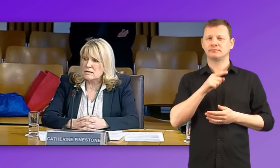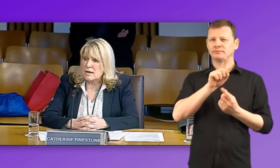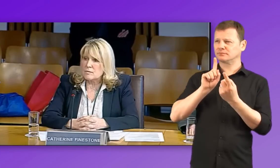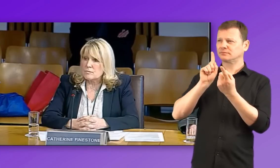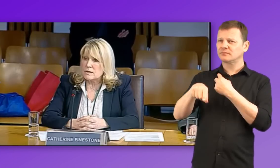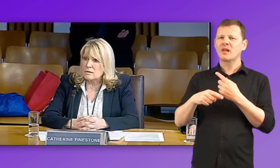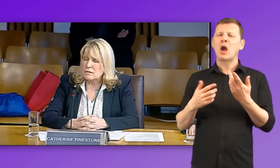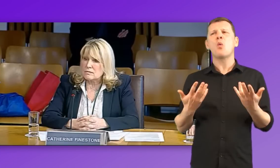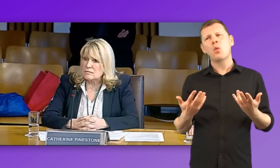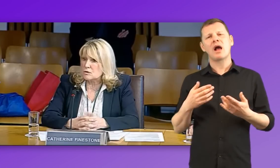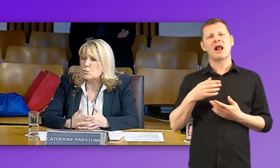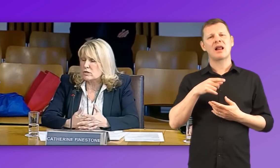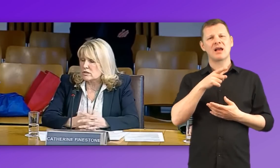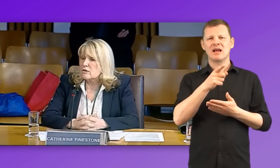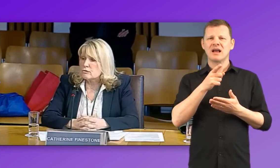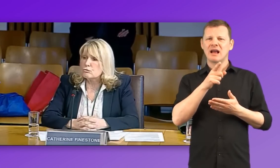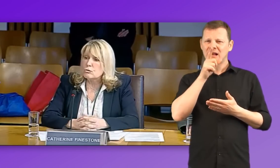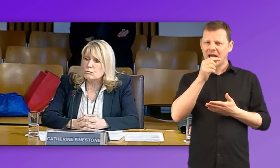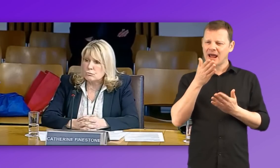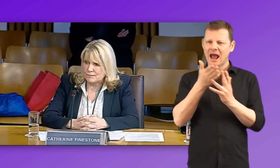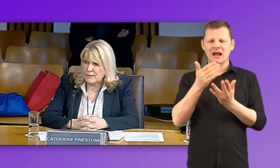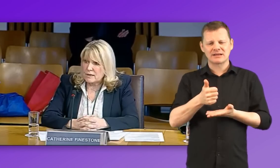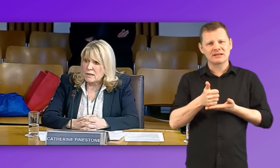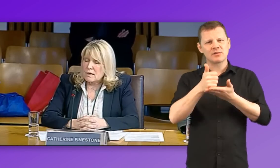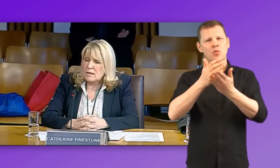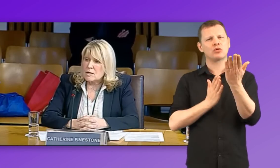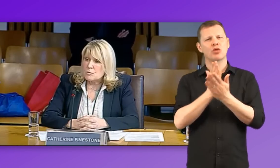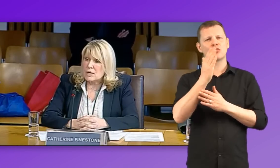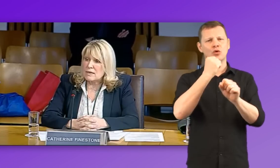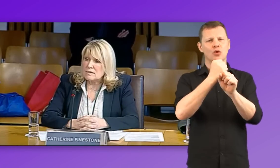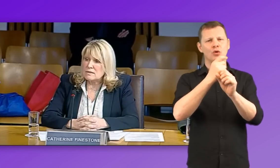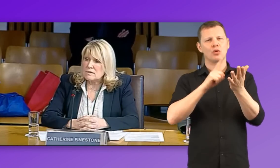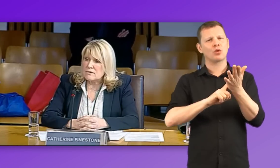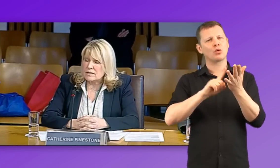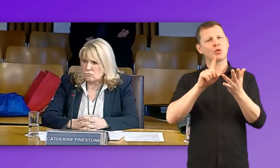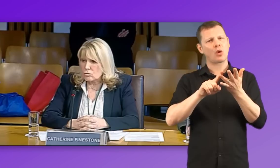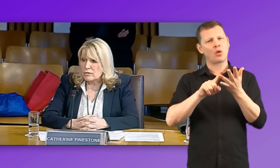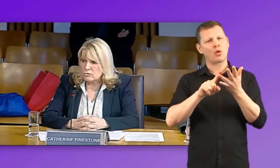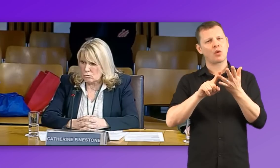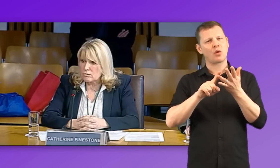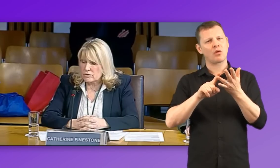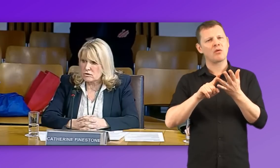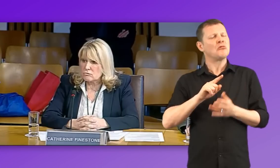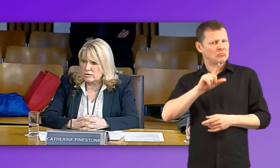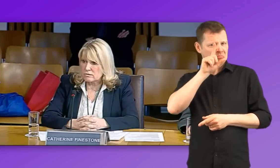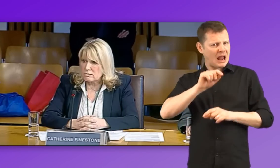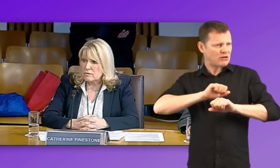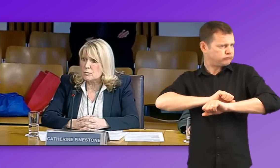support through GLOW and that can roll out to all of the children if the